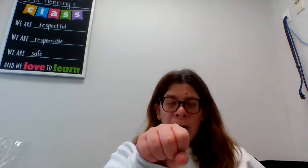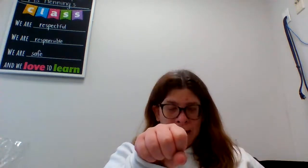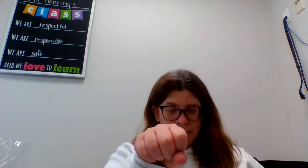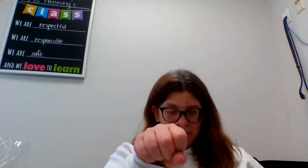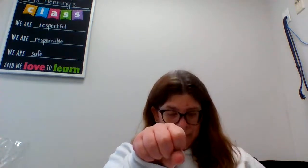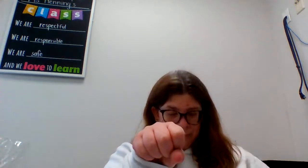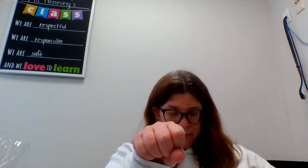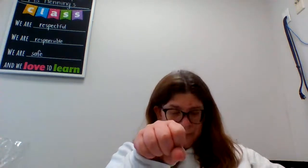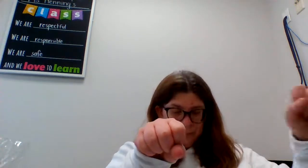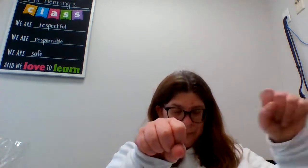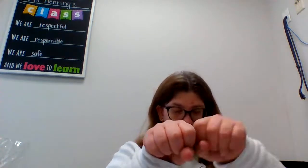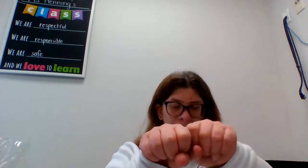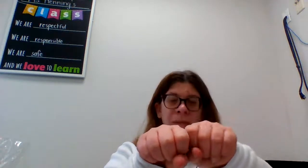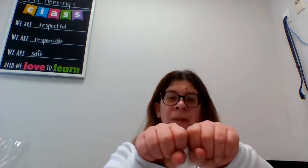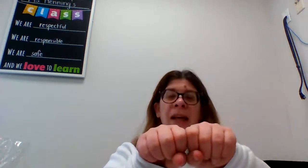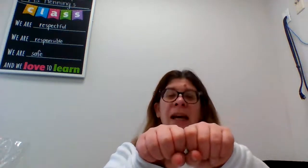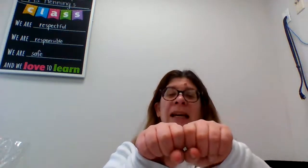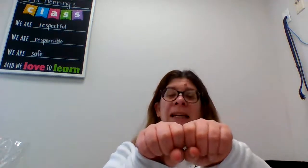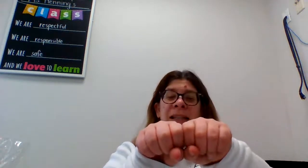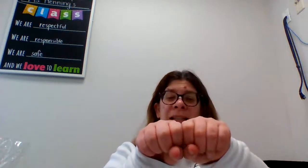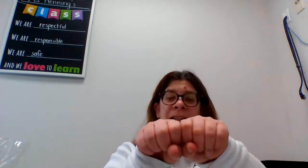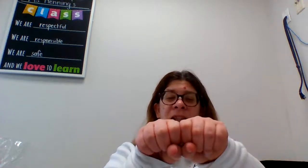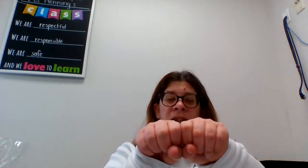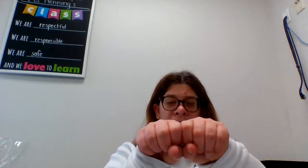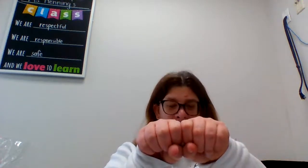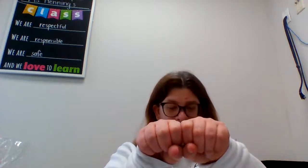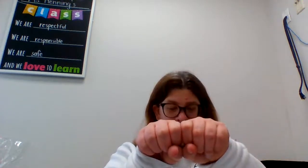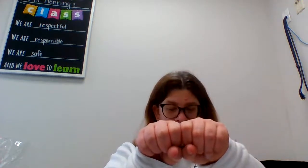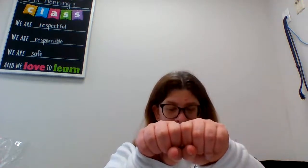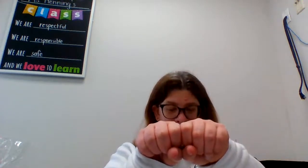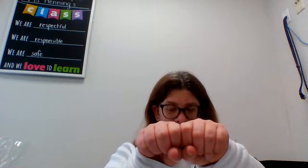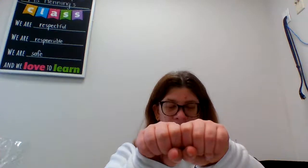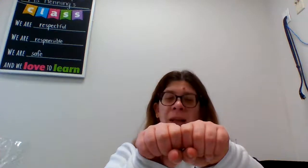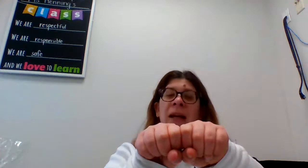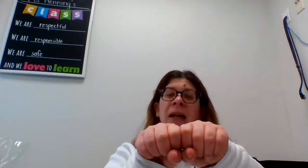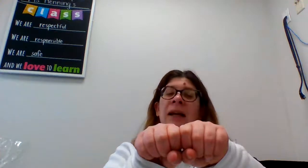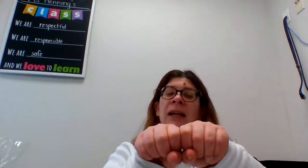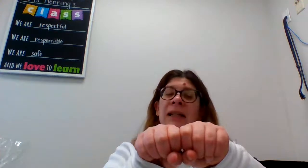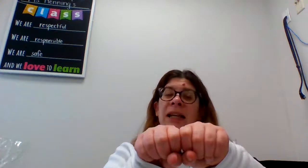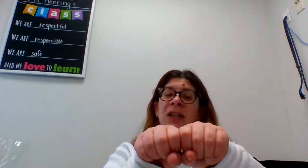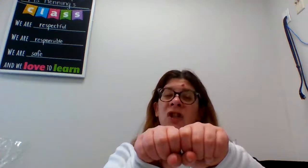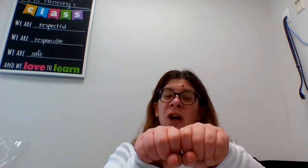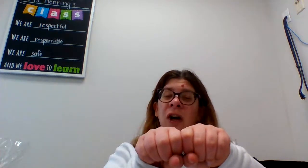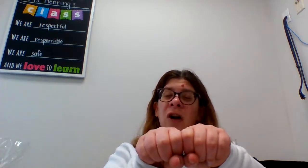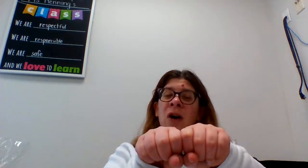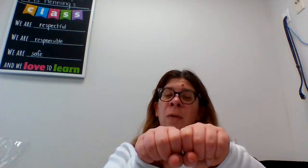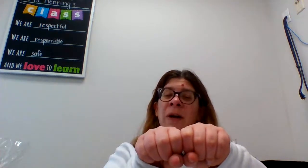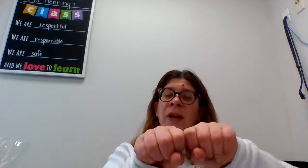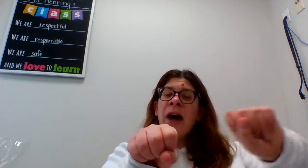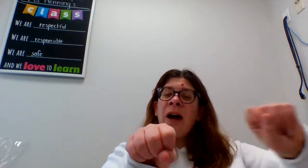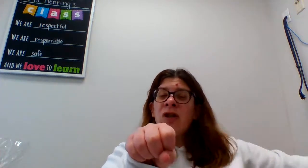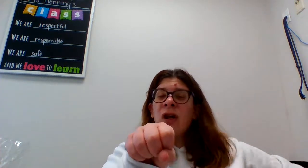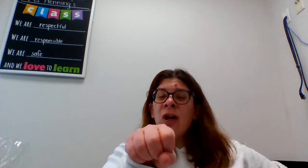sister sister without tur